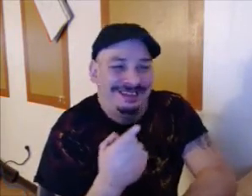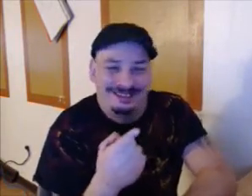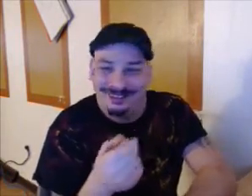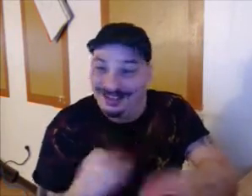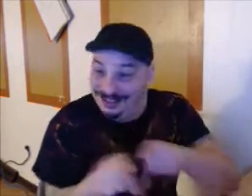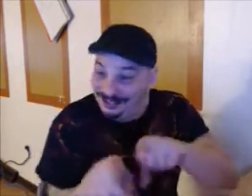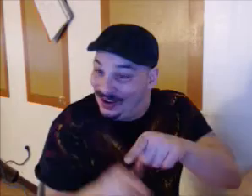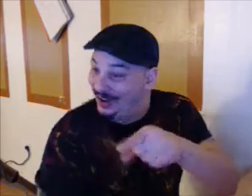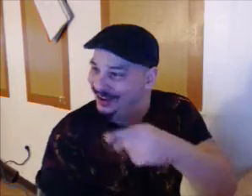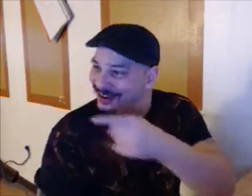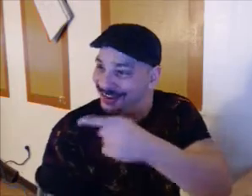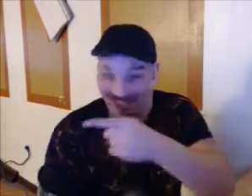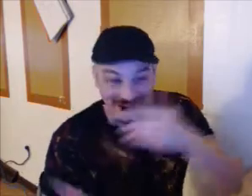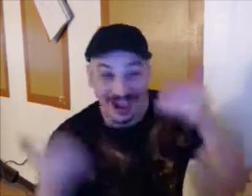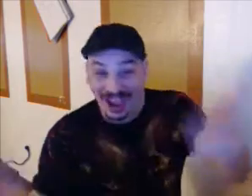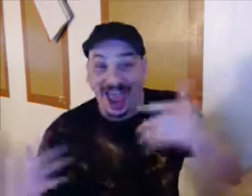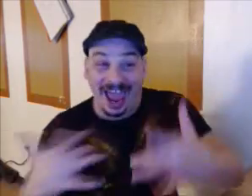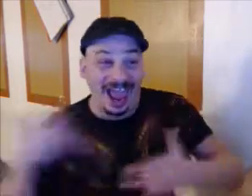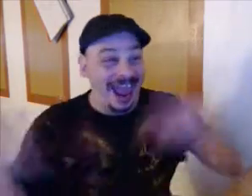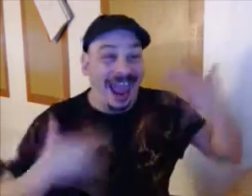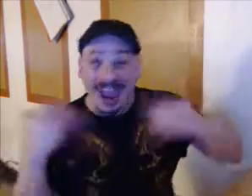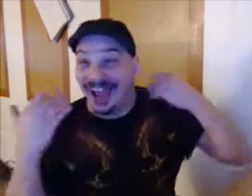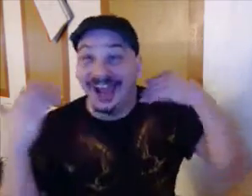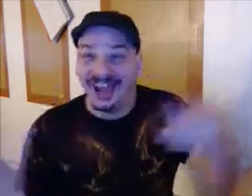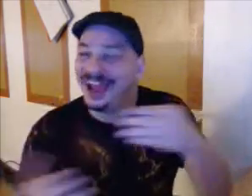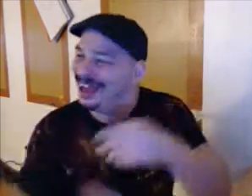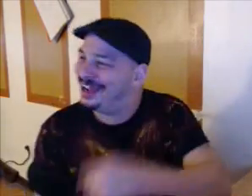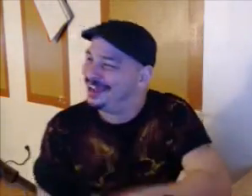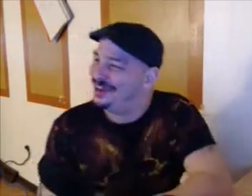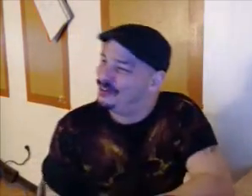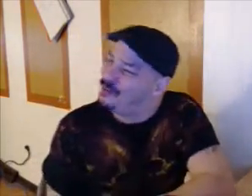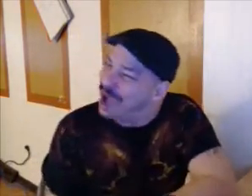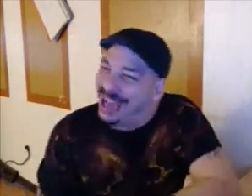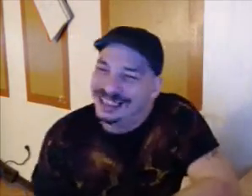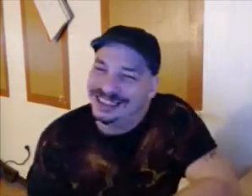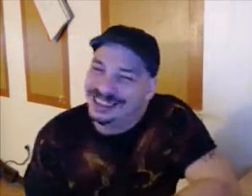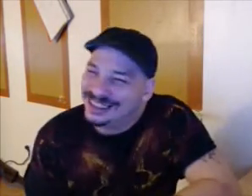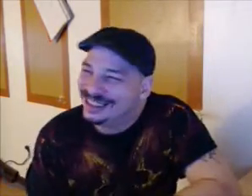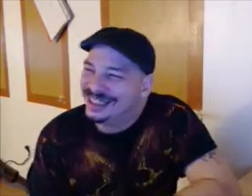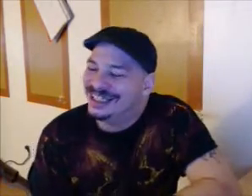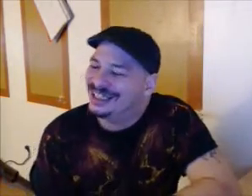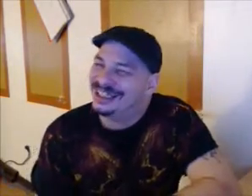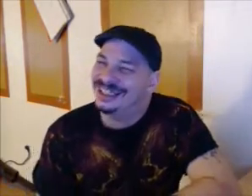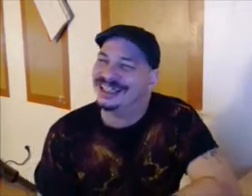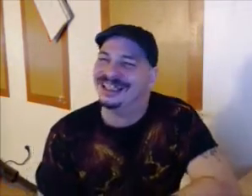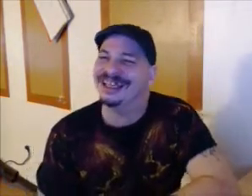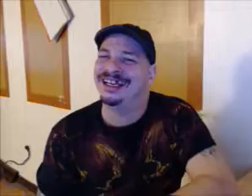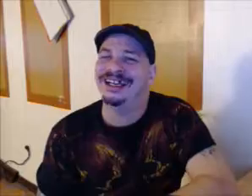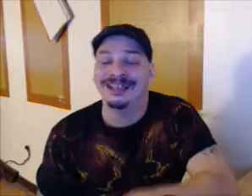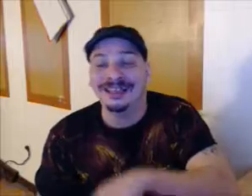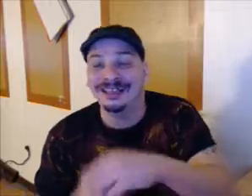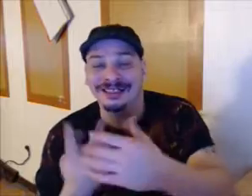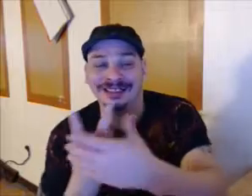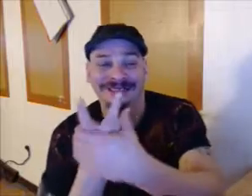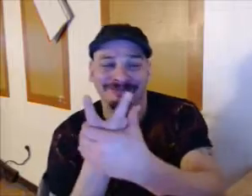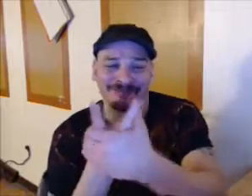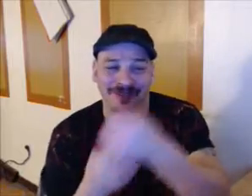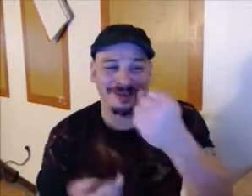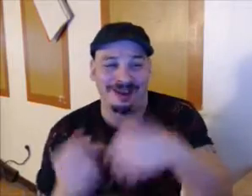president. That's only on CNN. More Americans use Google than any other search engine. But does the wet giant